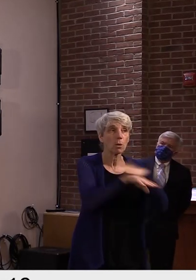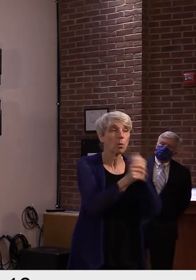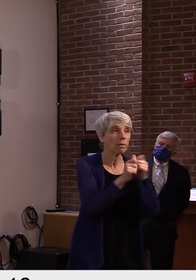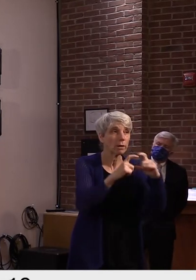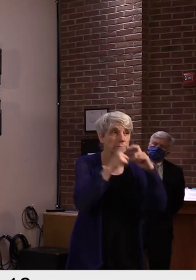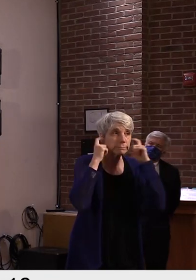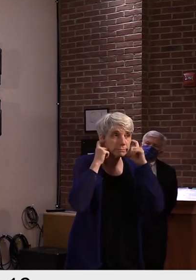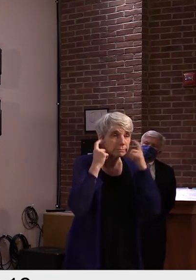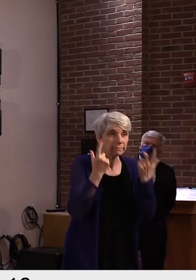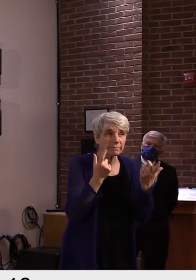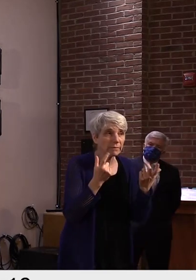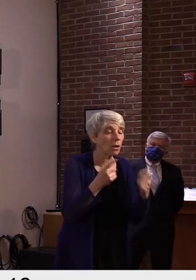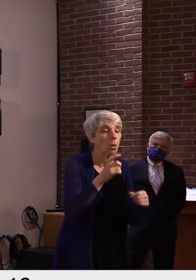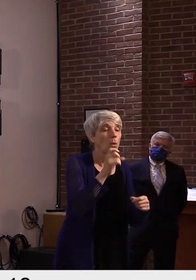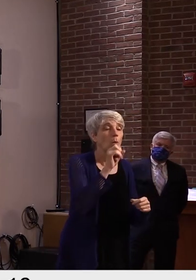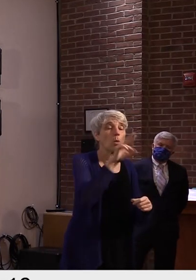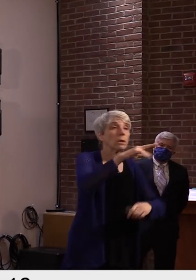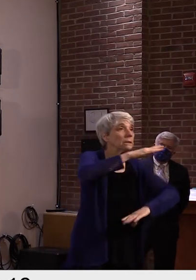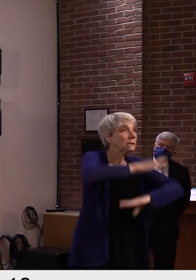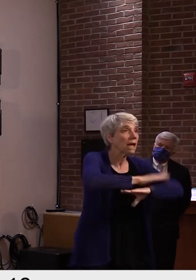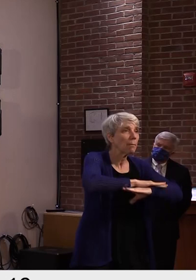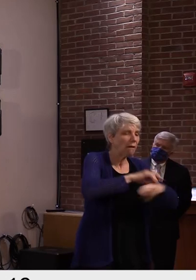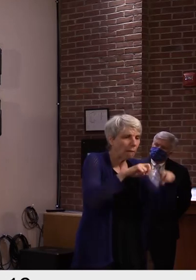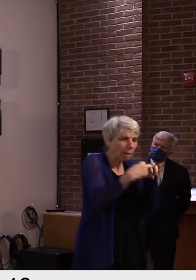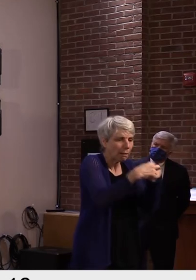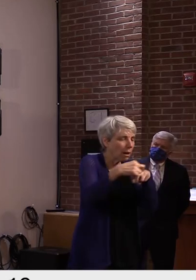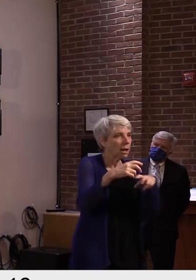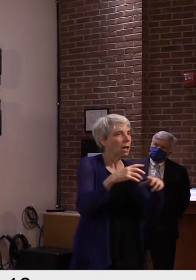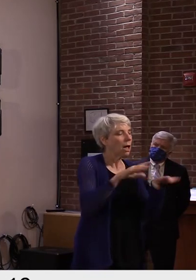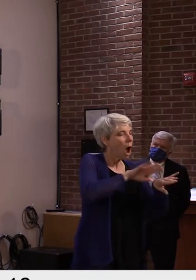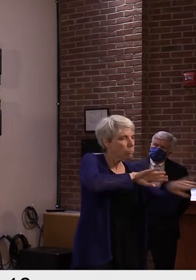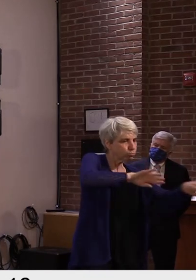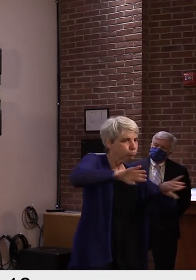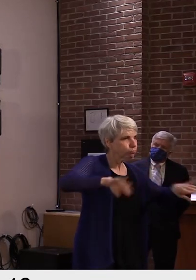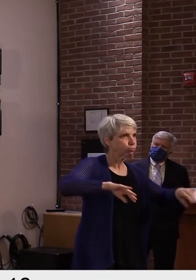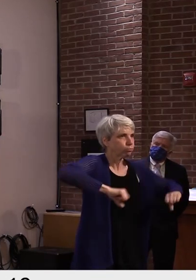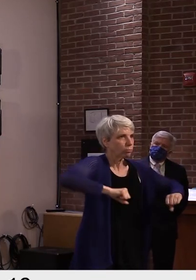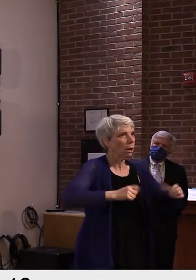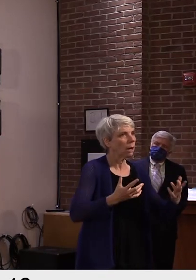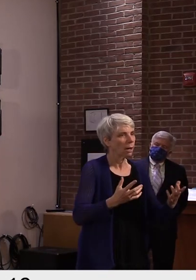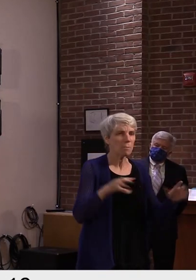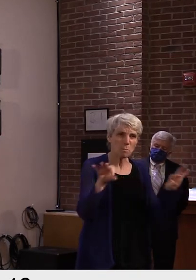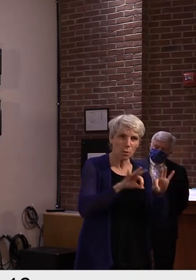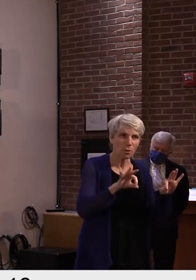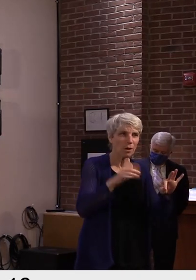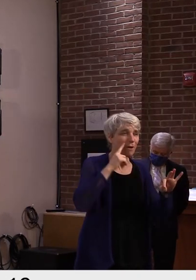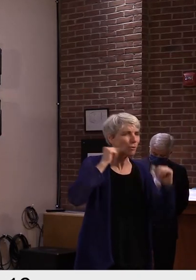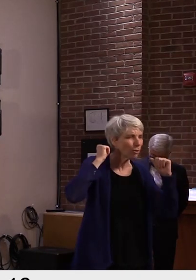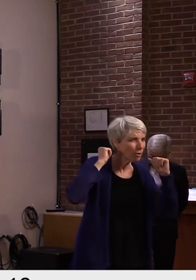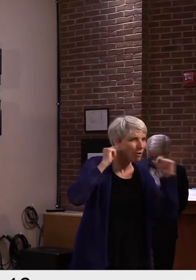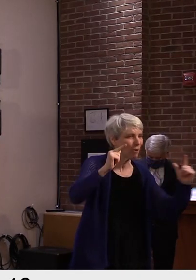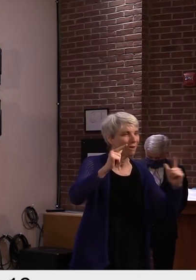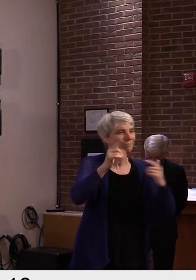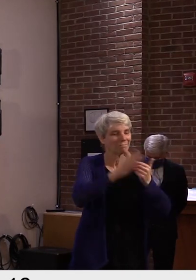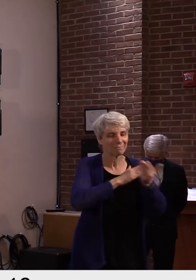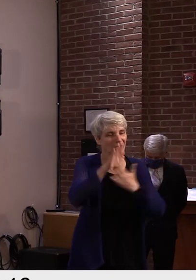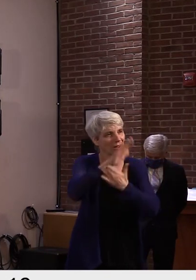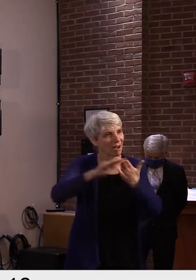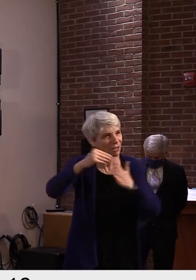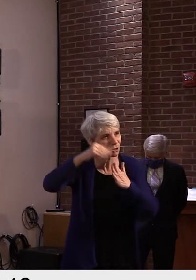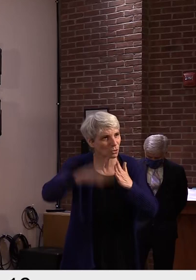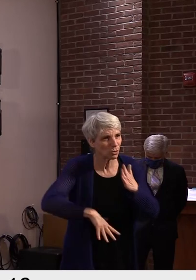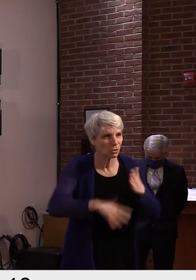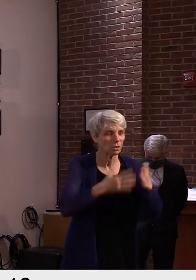business if we don't have our tables set up a certain way and a certain distance. So we want everyone to continue to obtain, to